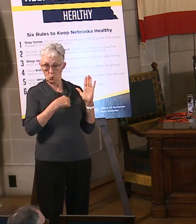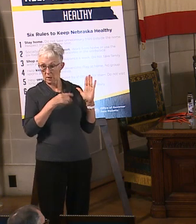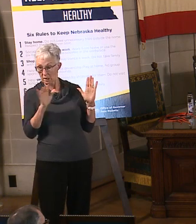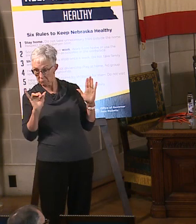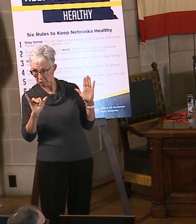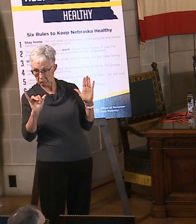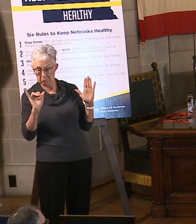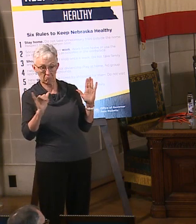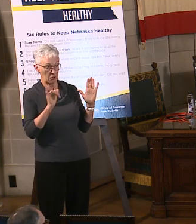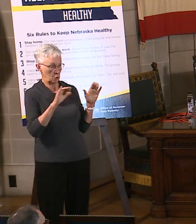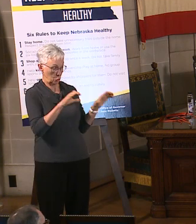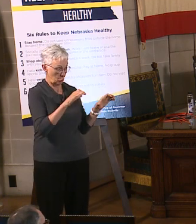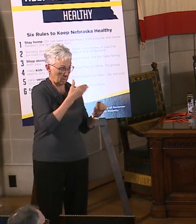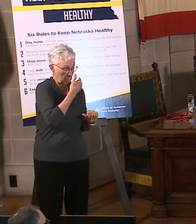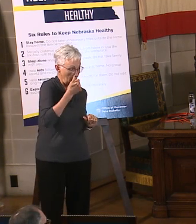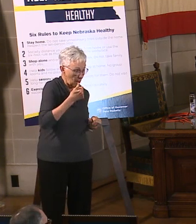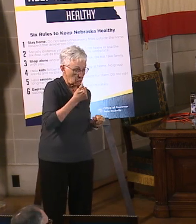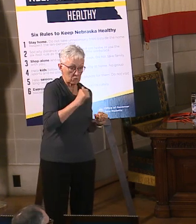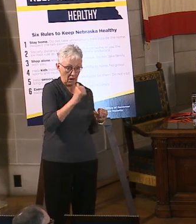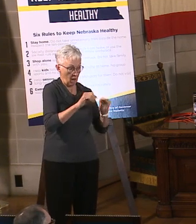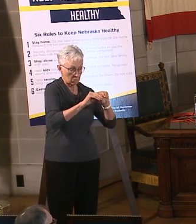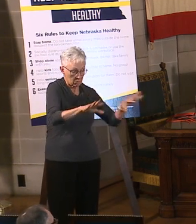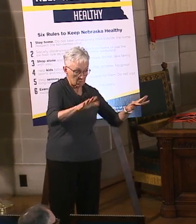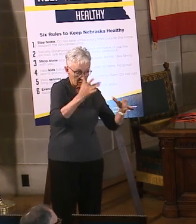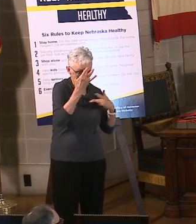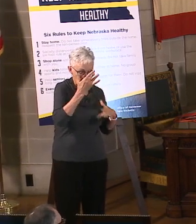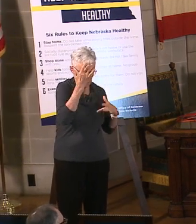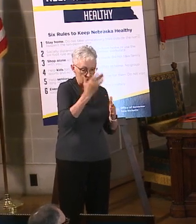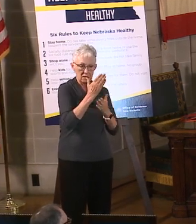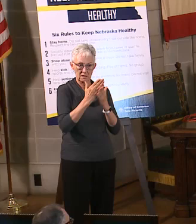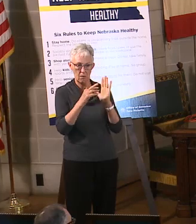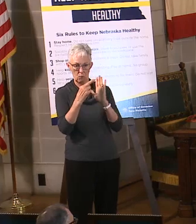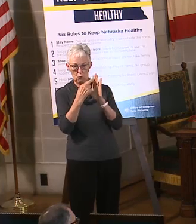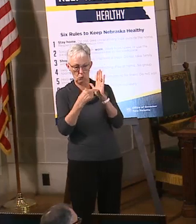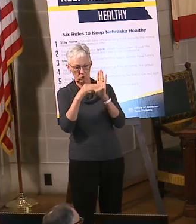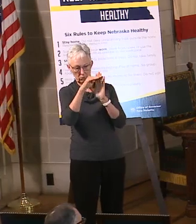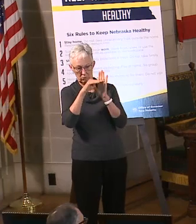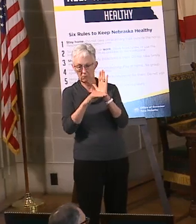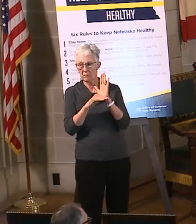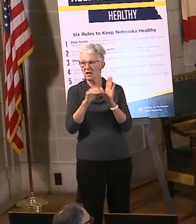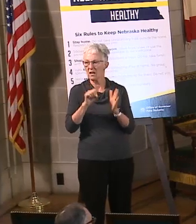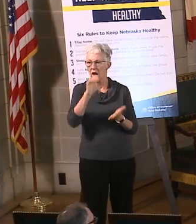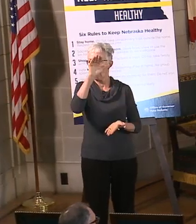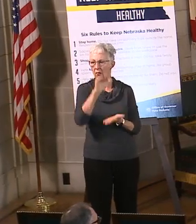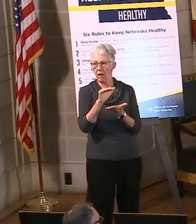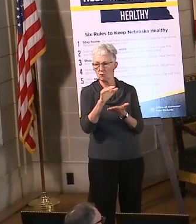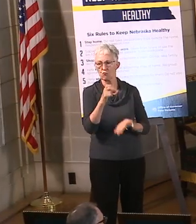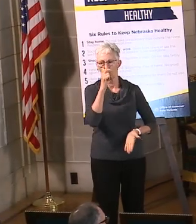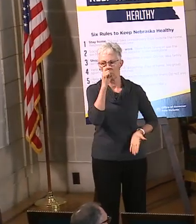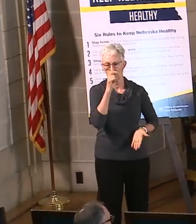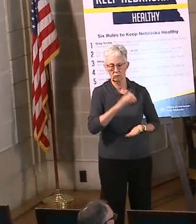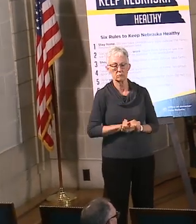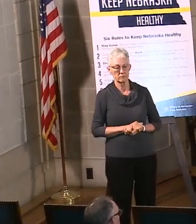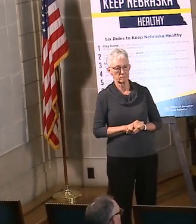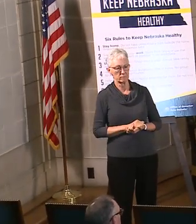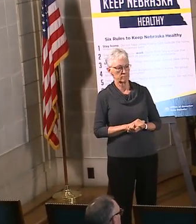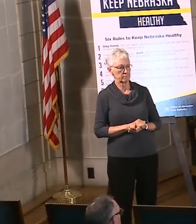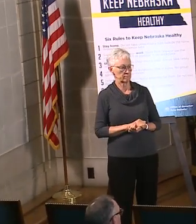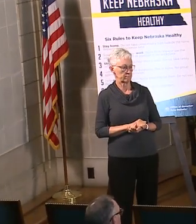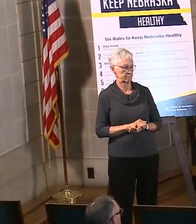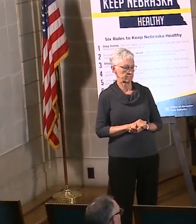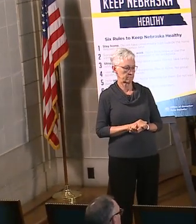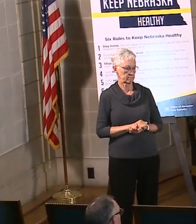All right. One of the other things that we have done is working together with